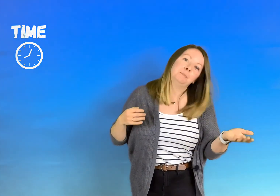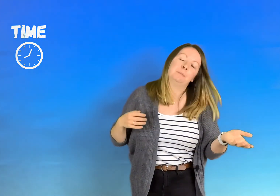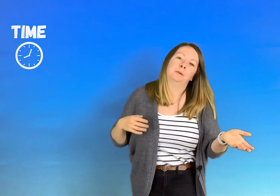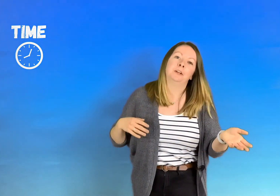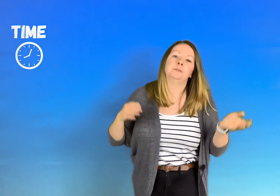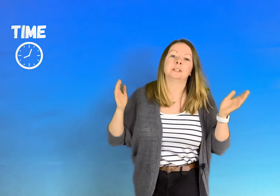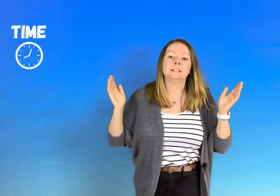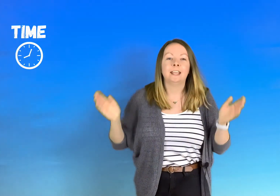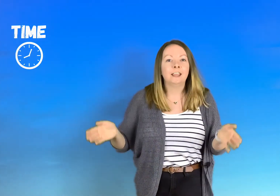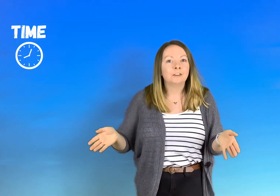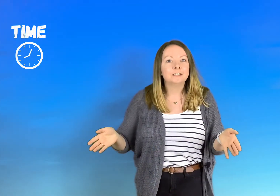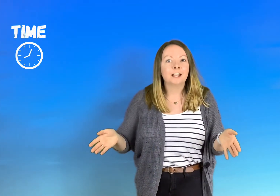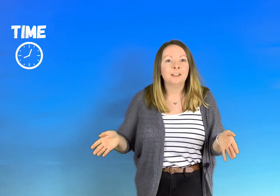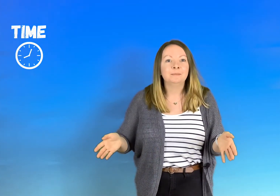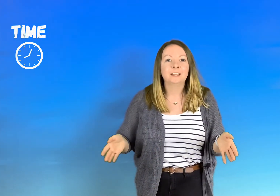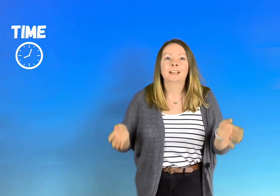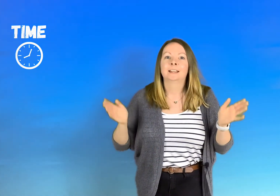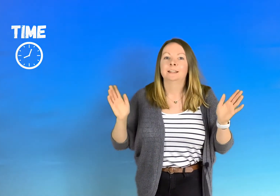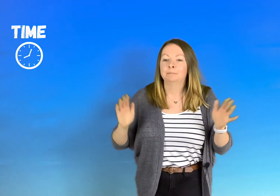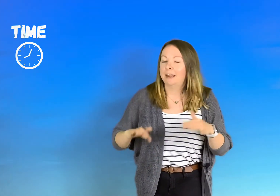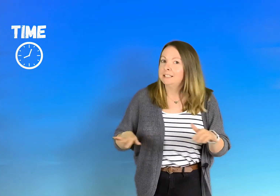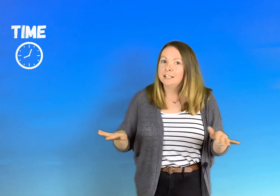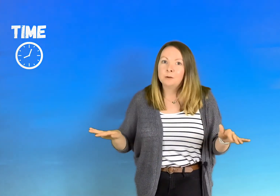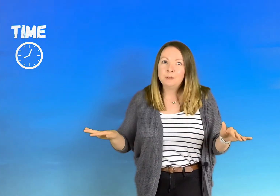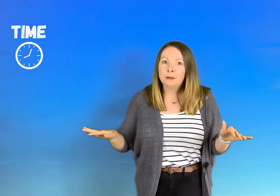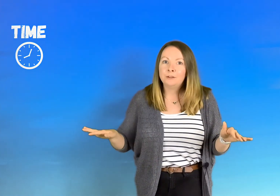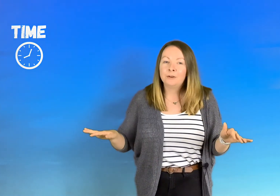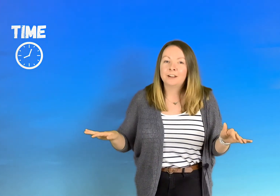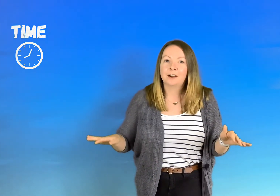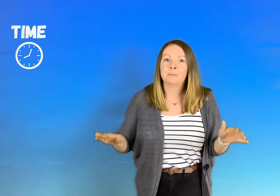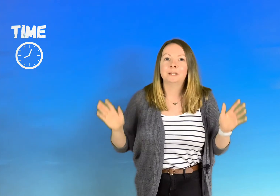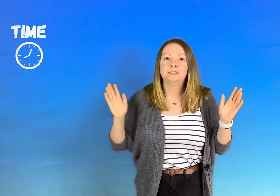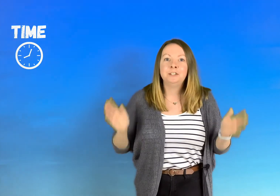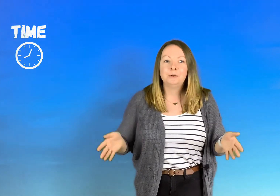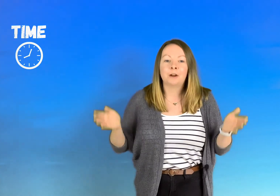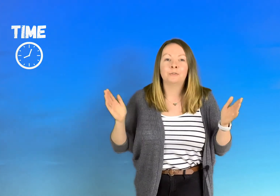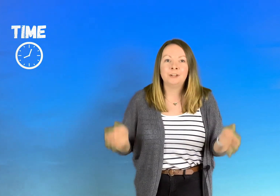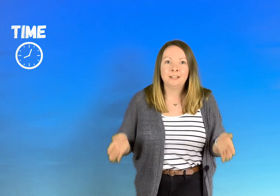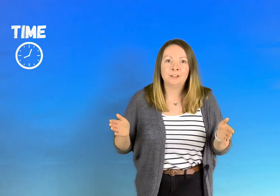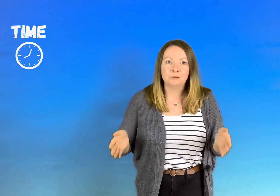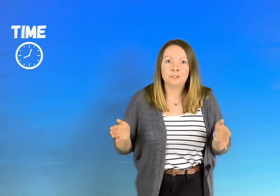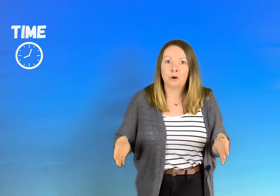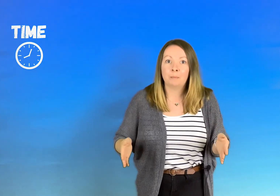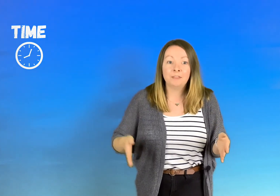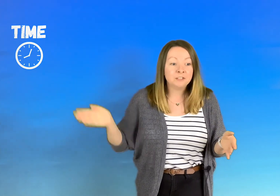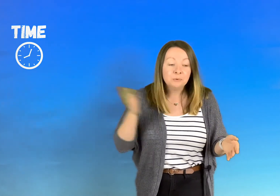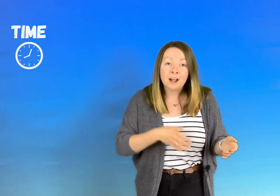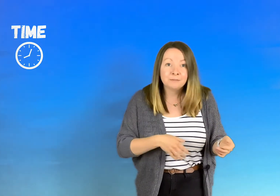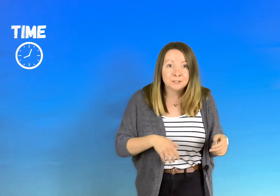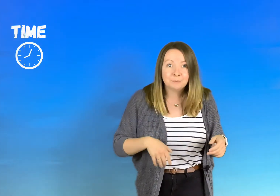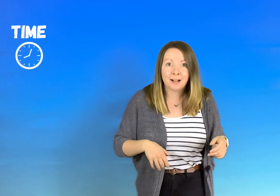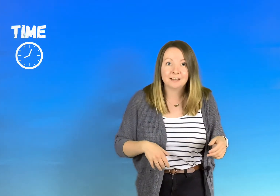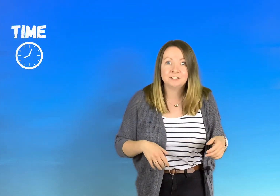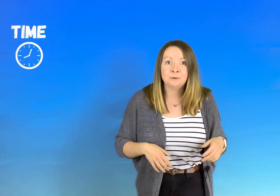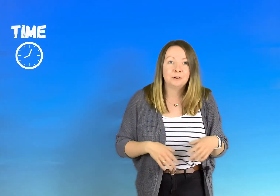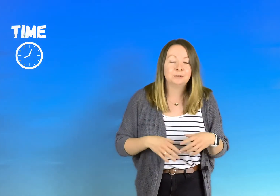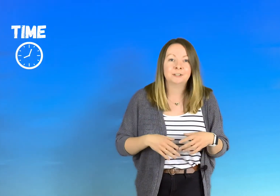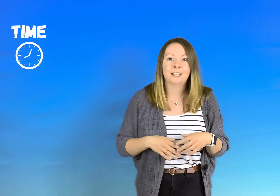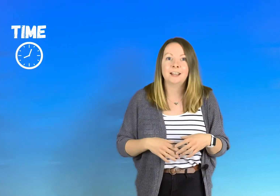people who just take their time might take a wee bit longer but do a really good job and they don't have to go back and do it all over again